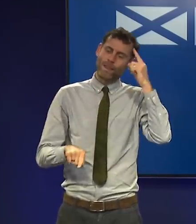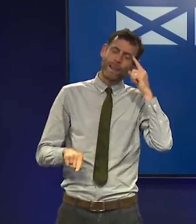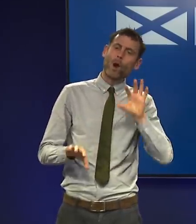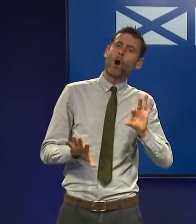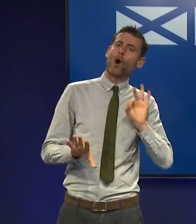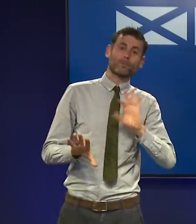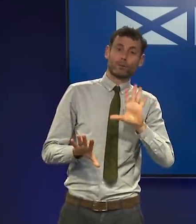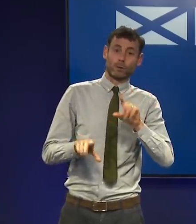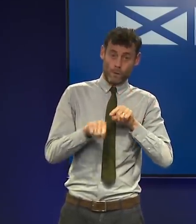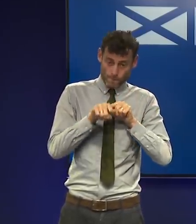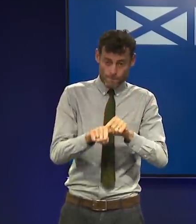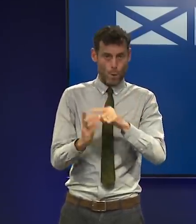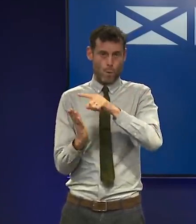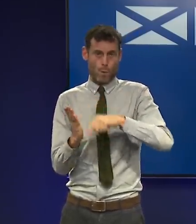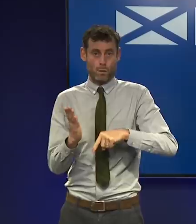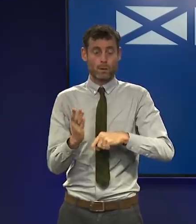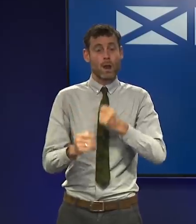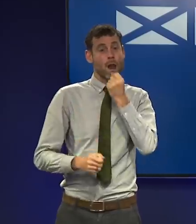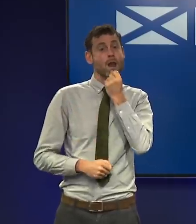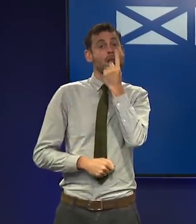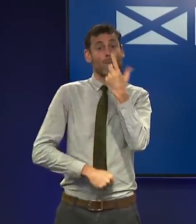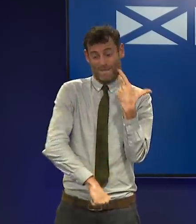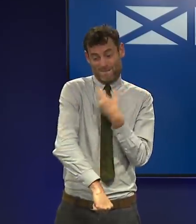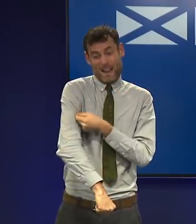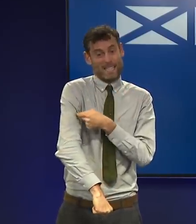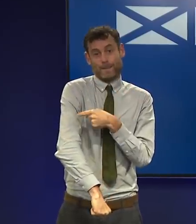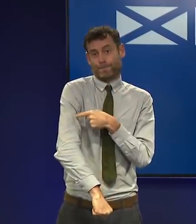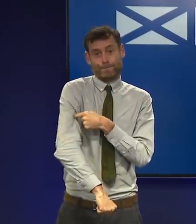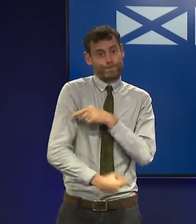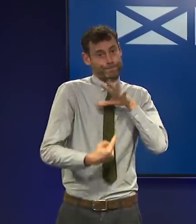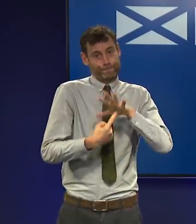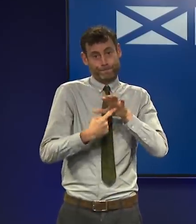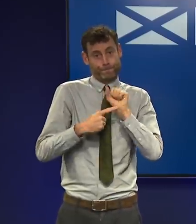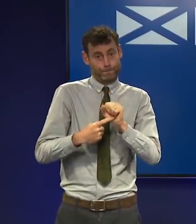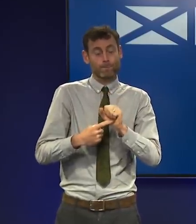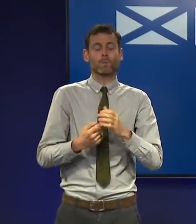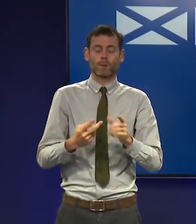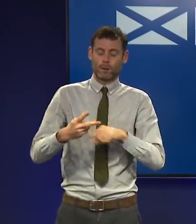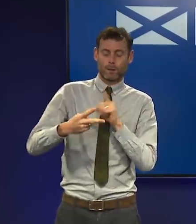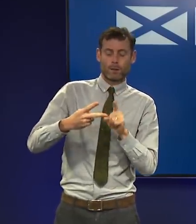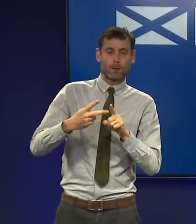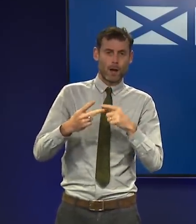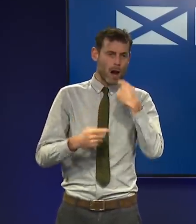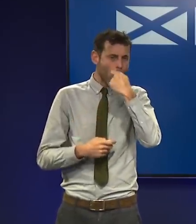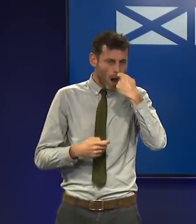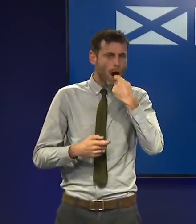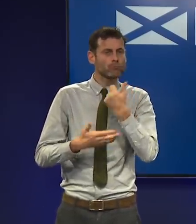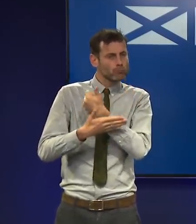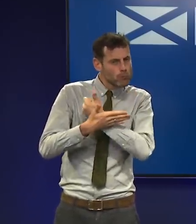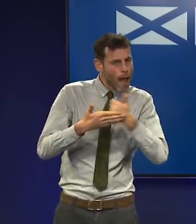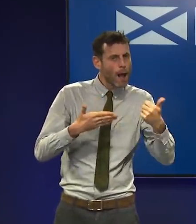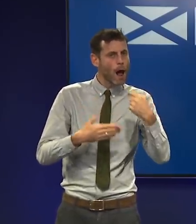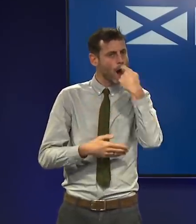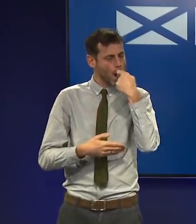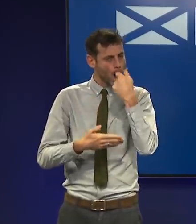vaccinated. It is the single most important thing we can do to protect ourselves and each other. Secondly, test for COVID regularly. As I